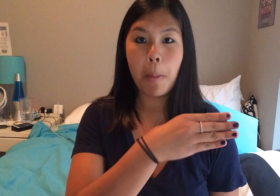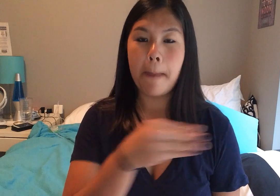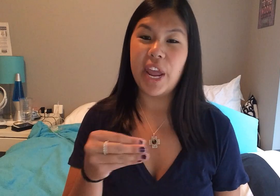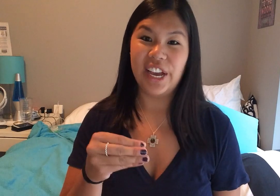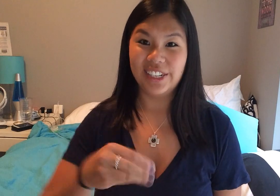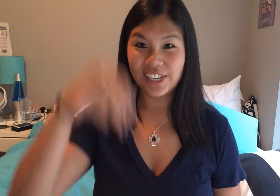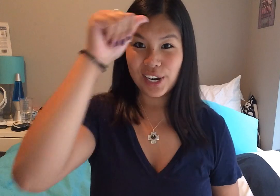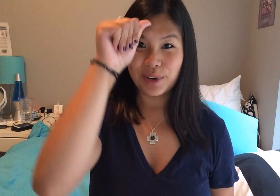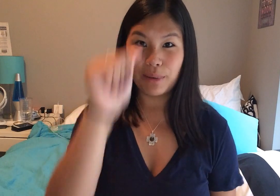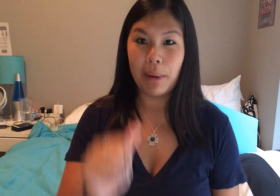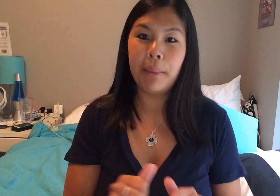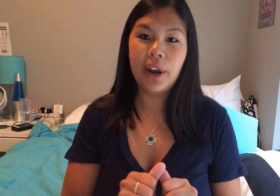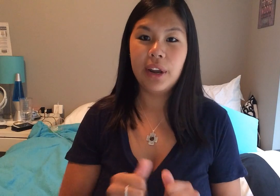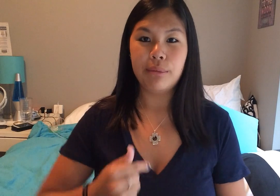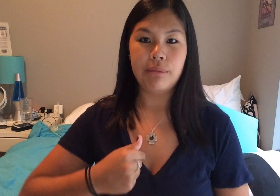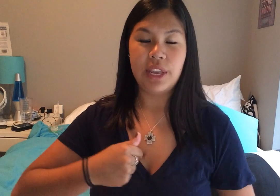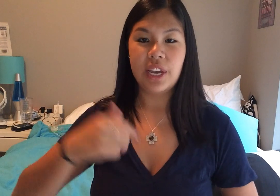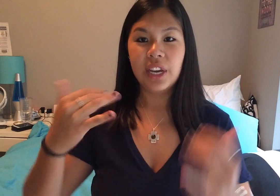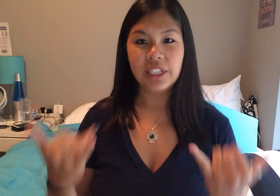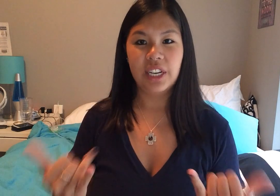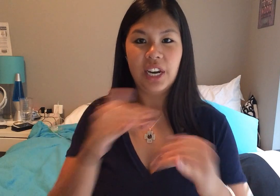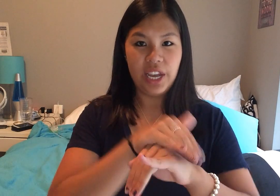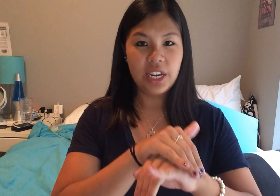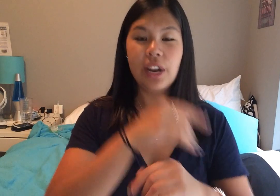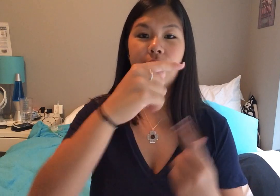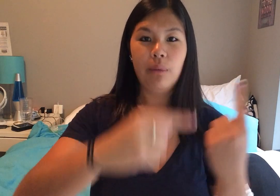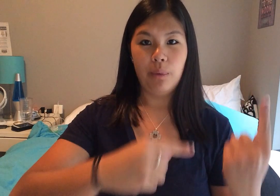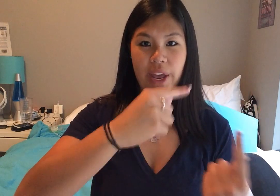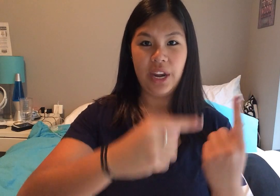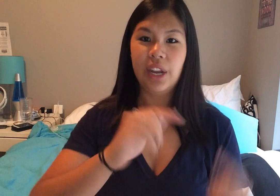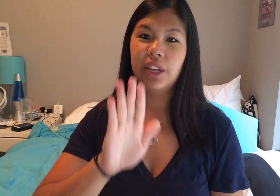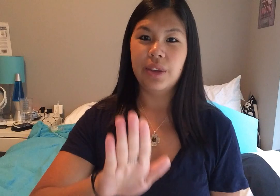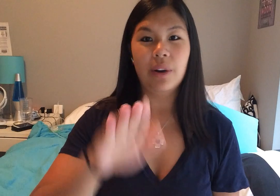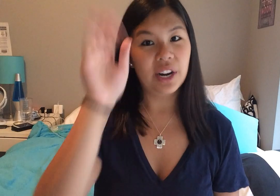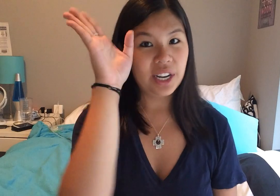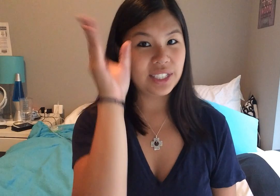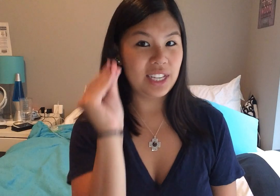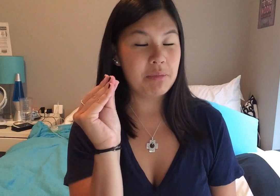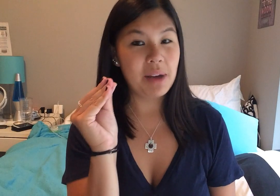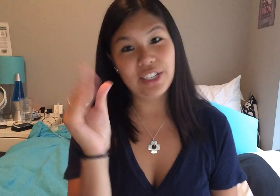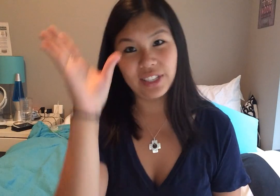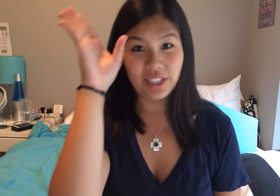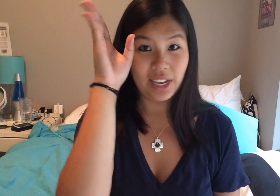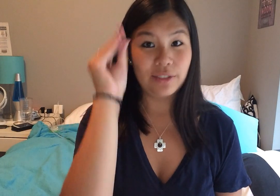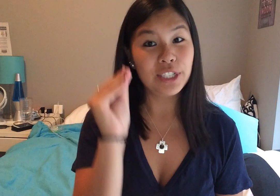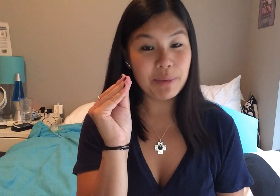and remember me tonight when you're asleep, I just signed the sign for sleeping,